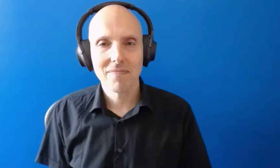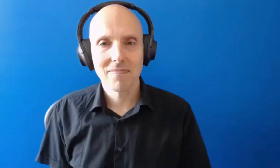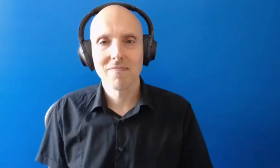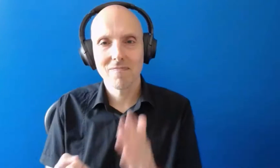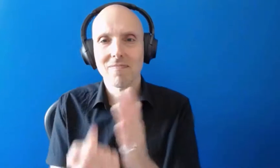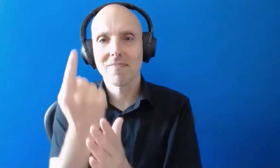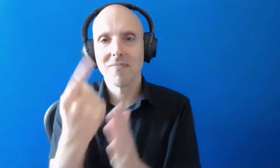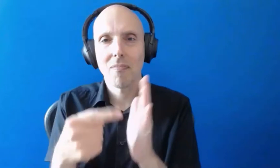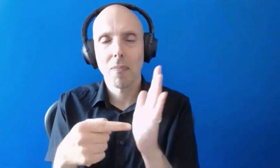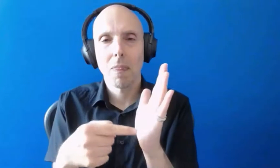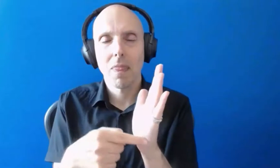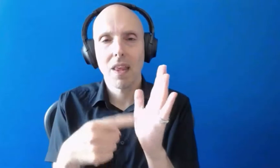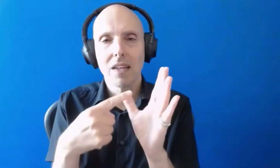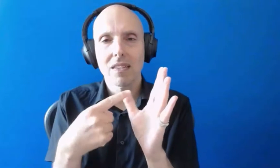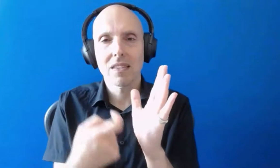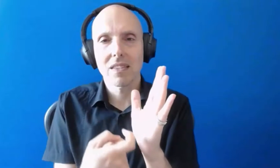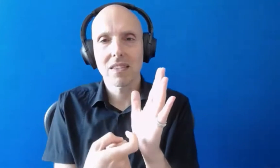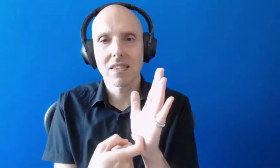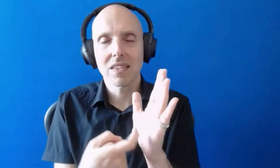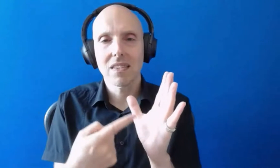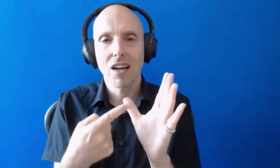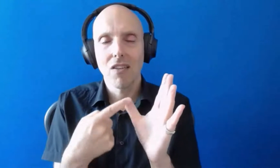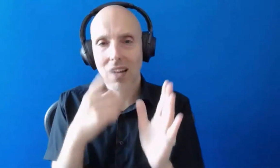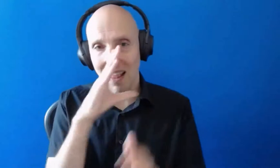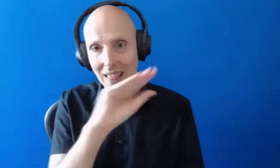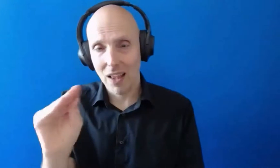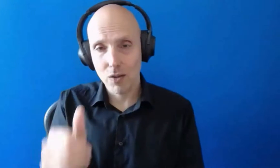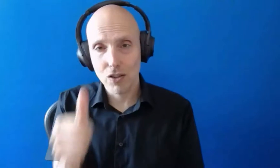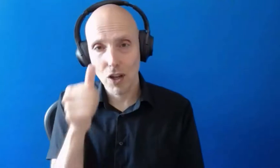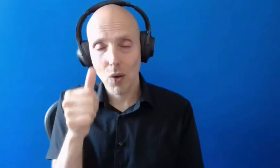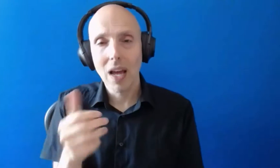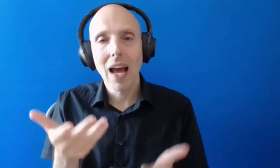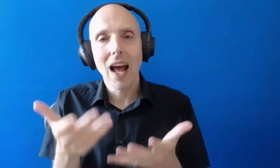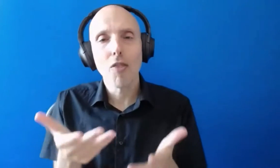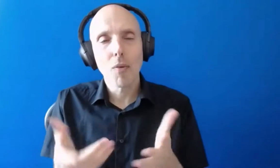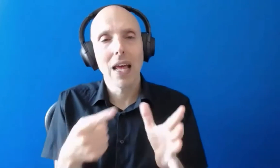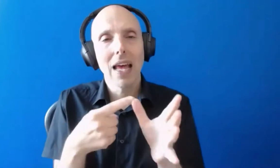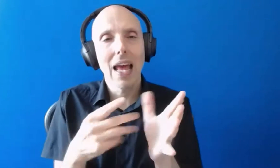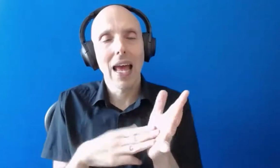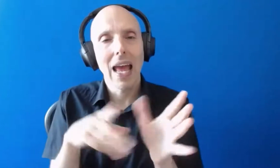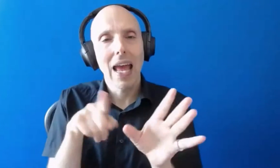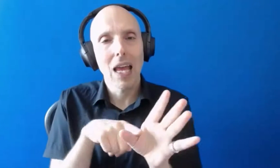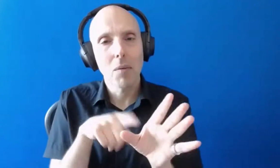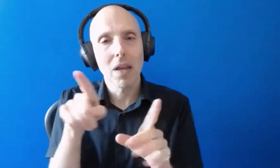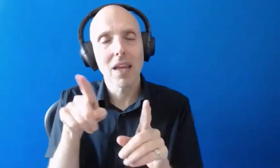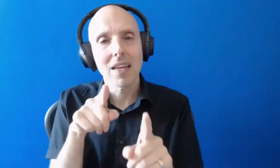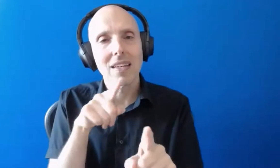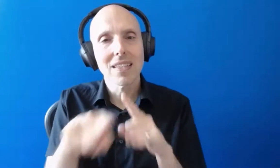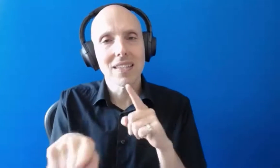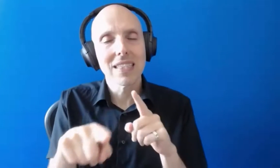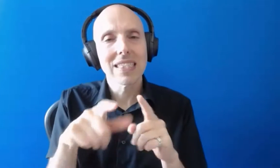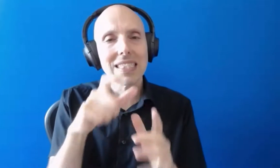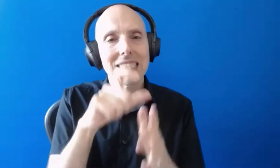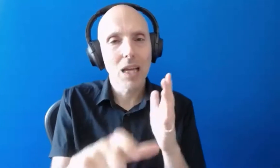for um if it's so just to let everybody know at the moment we have amy who specializes in the disabled students allowance and tracy